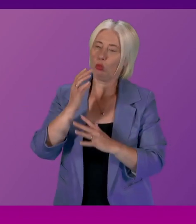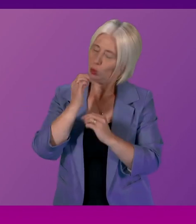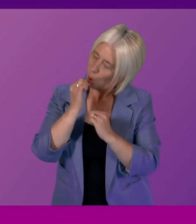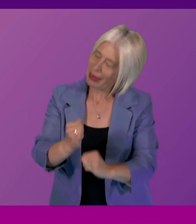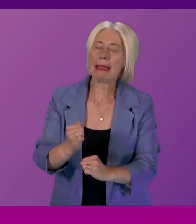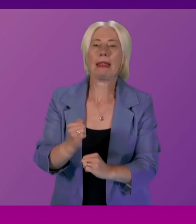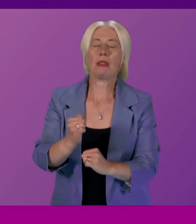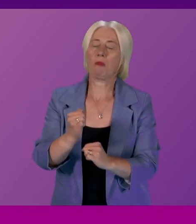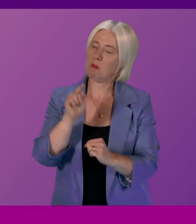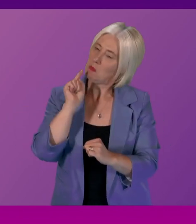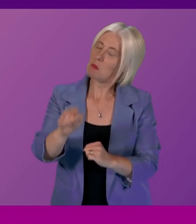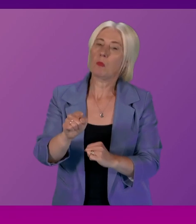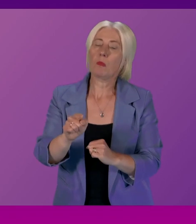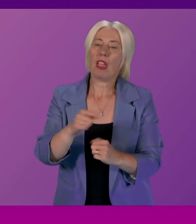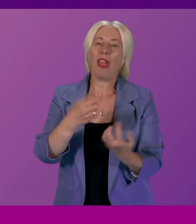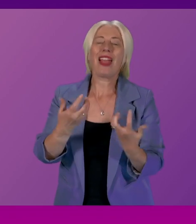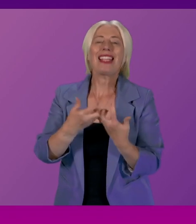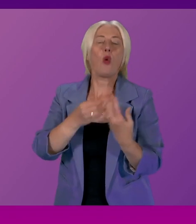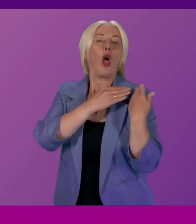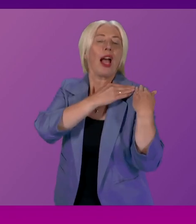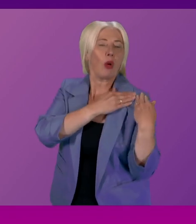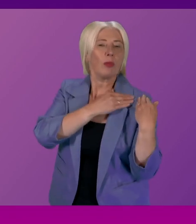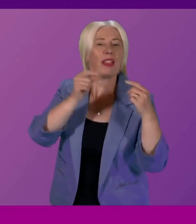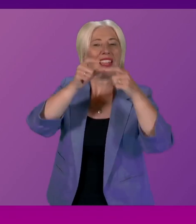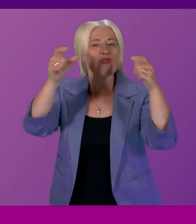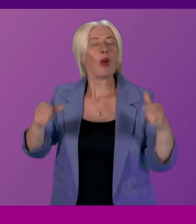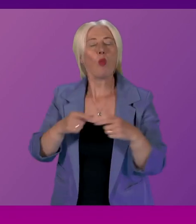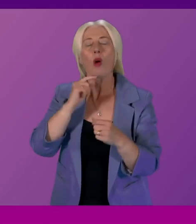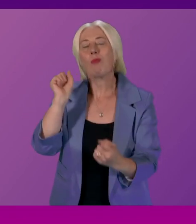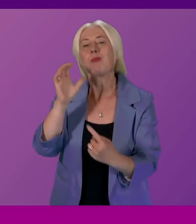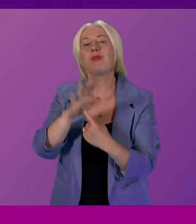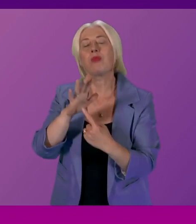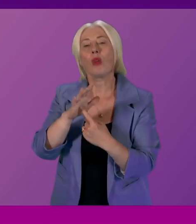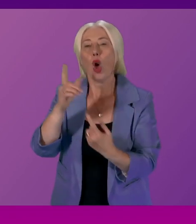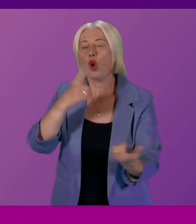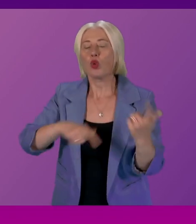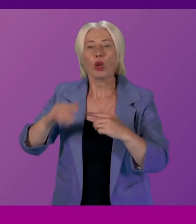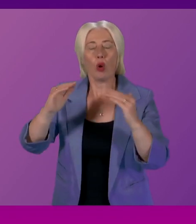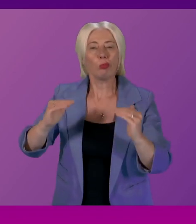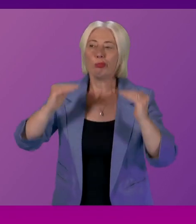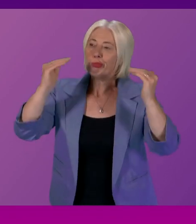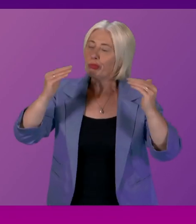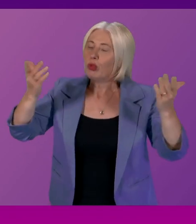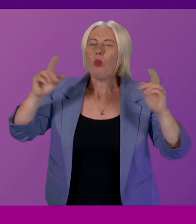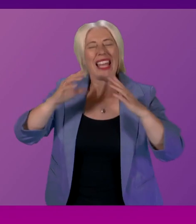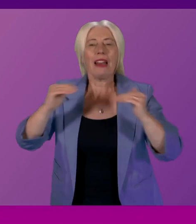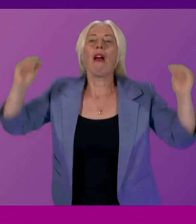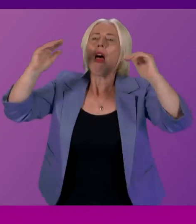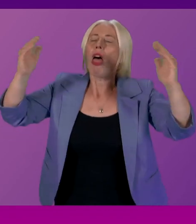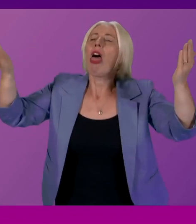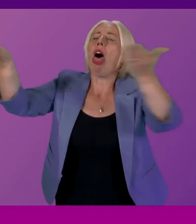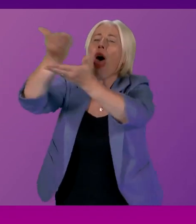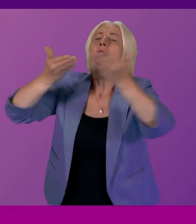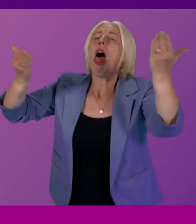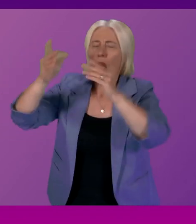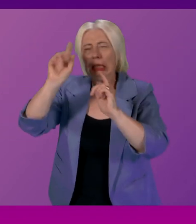to that and I think that's where the accountability framework is going to be really important so we can all talk at very high levels around what we want to do to tackle child poverty